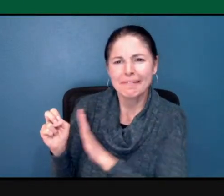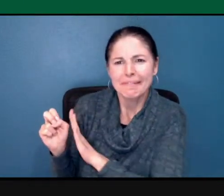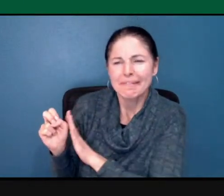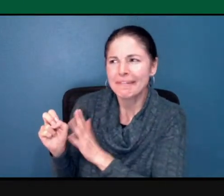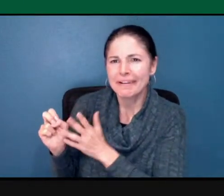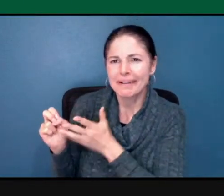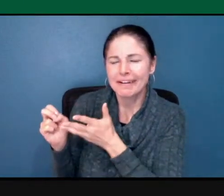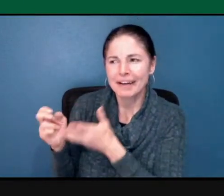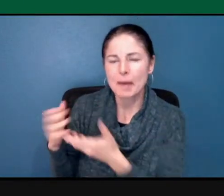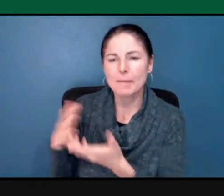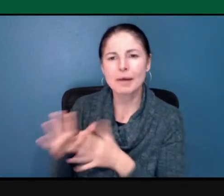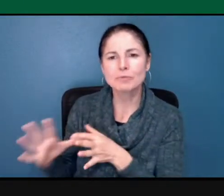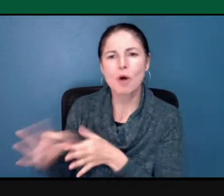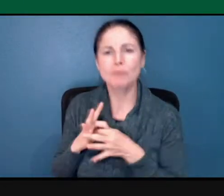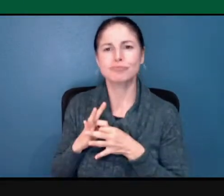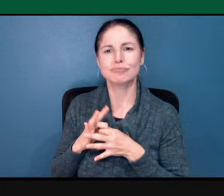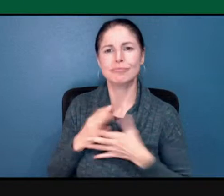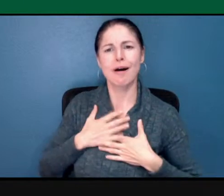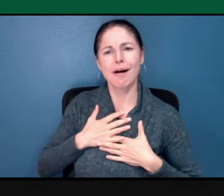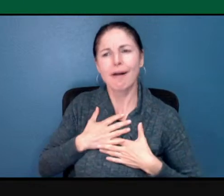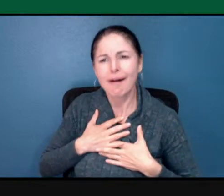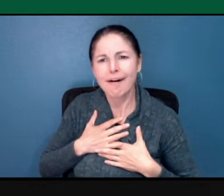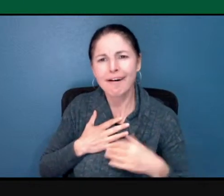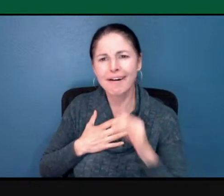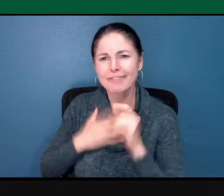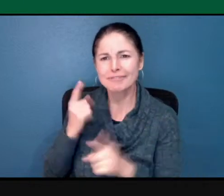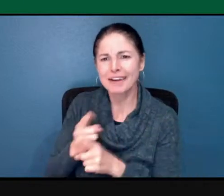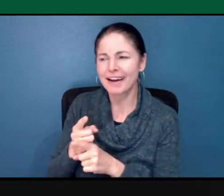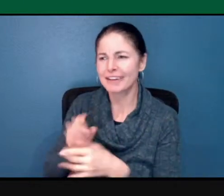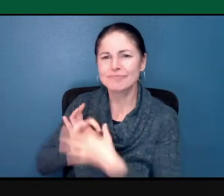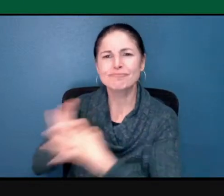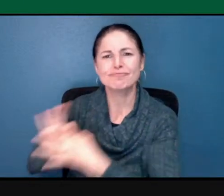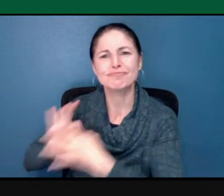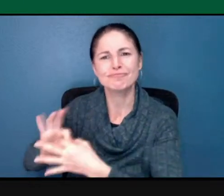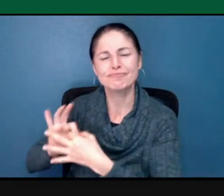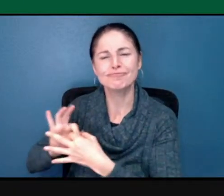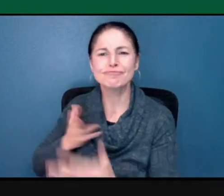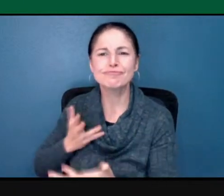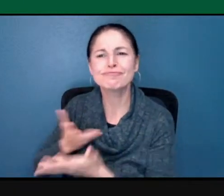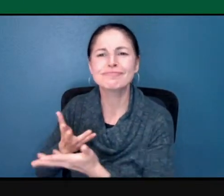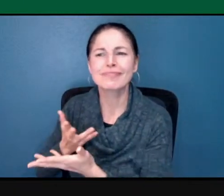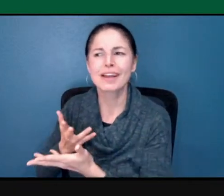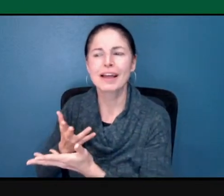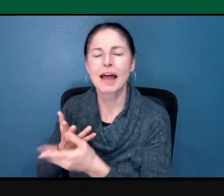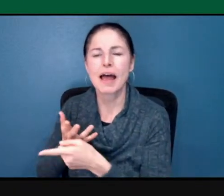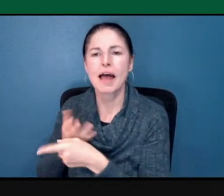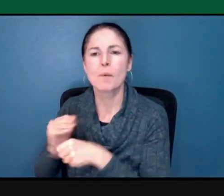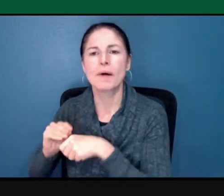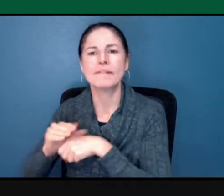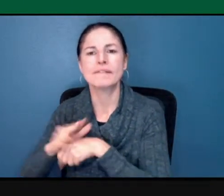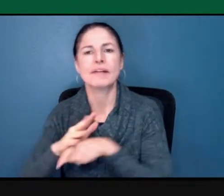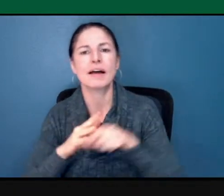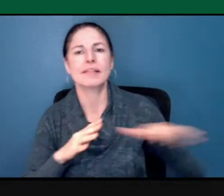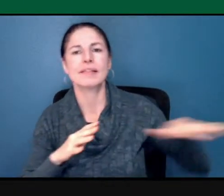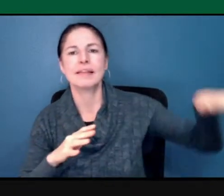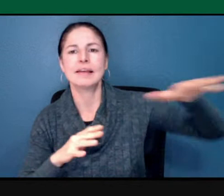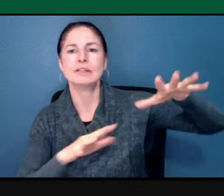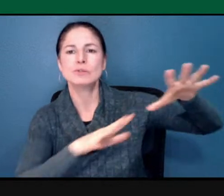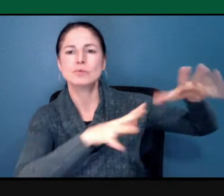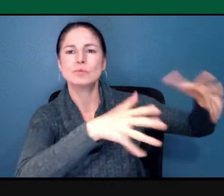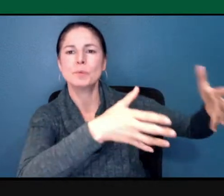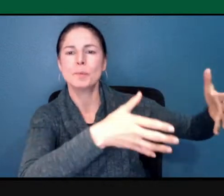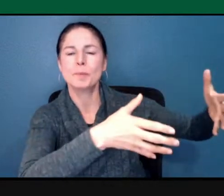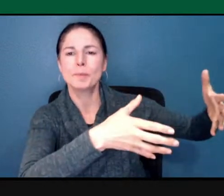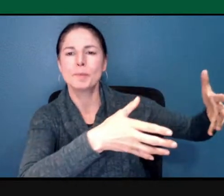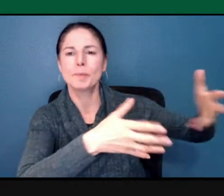personal. And that when you start building those personal relationships, it affects the way you see an entire group. It hopefully affects the way you engage